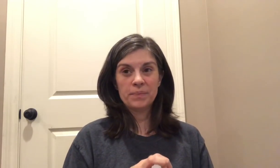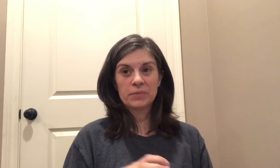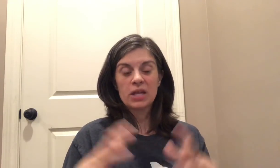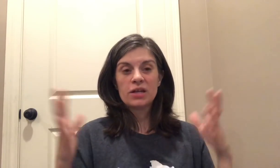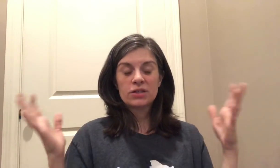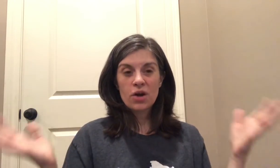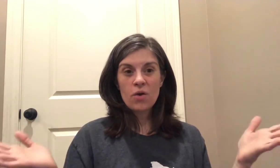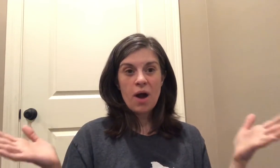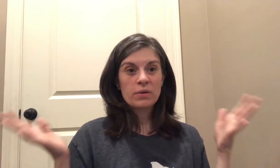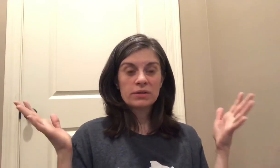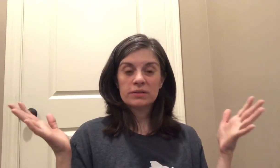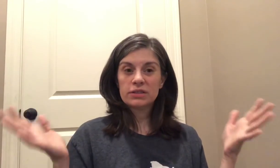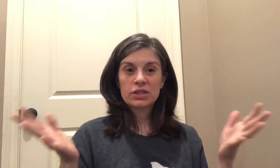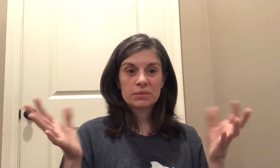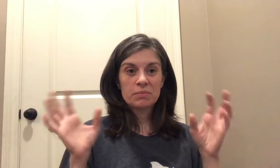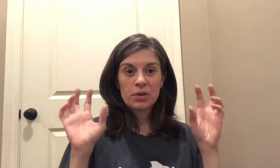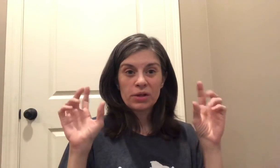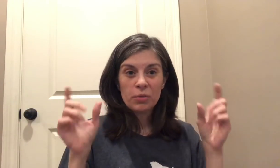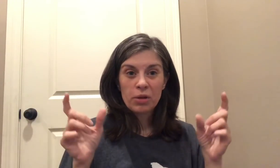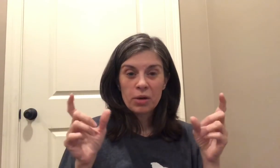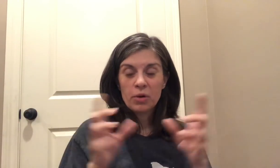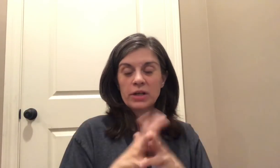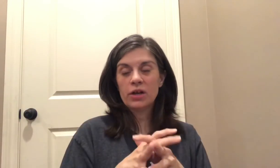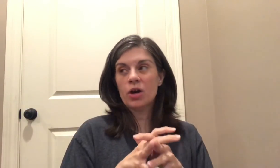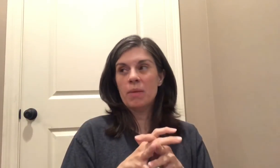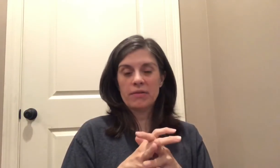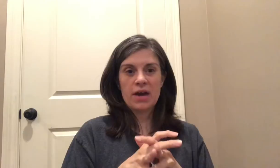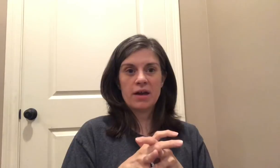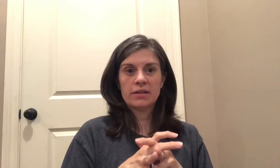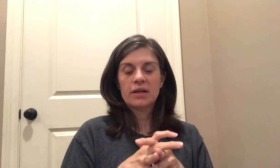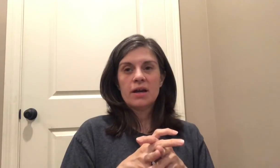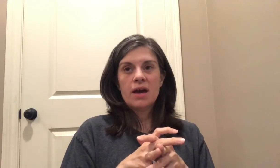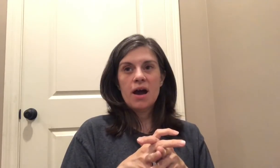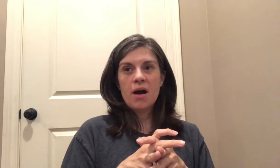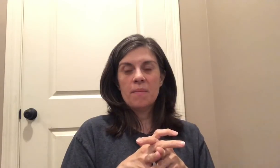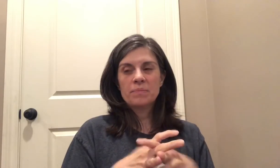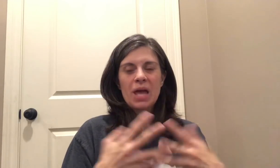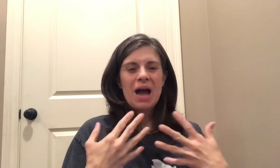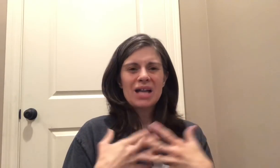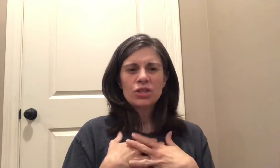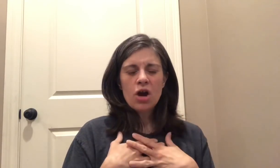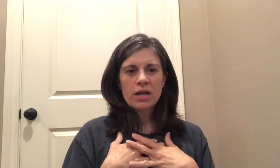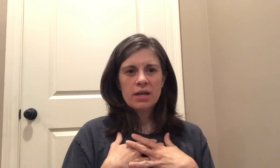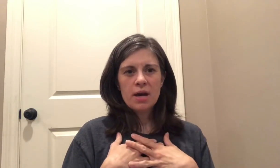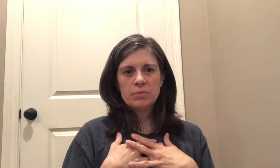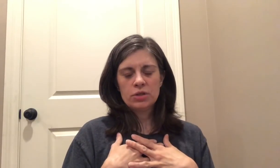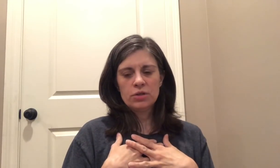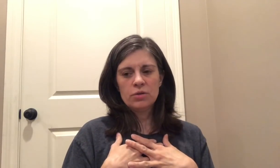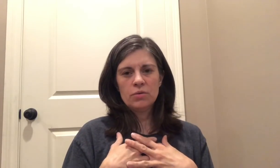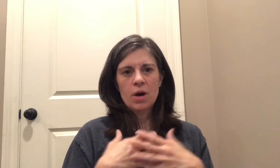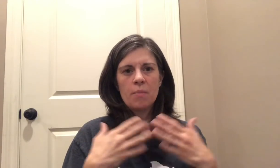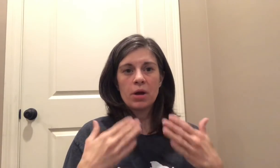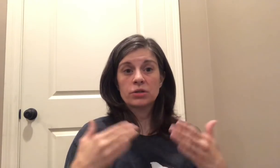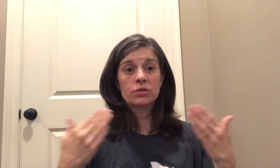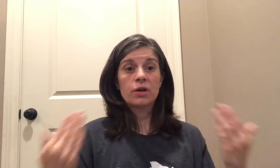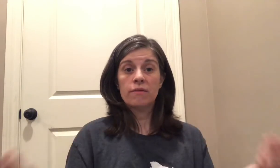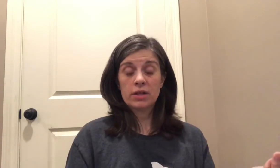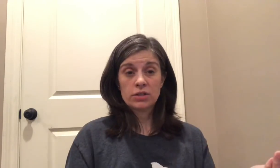so I will just put a little blurb on here about that um I talk it up to personal conviction